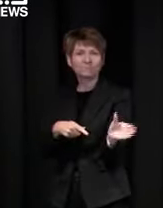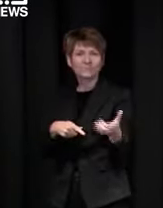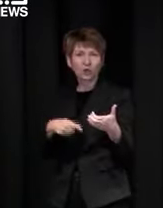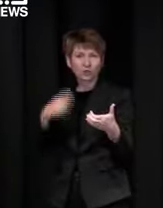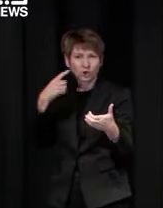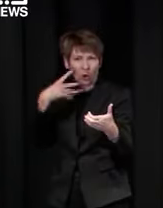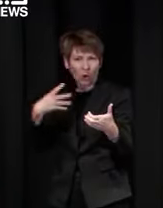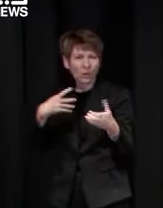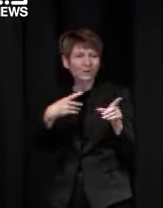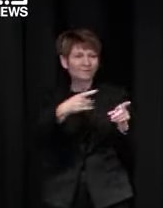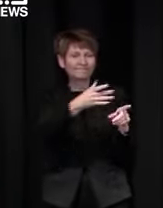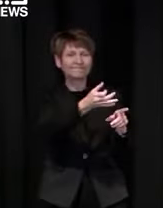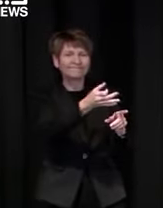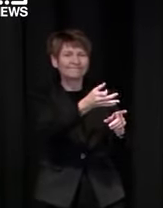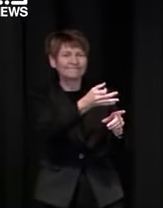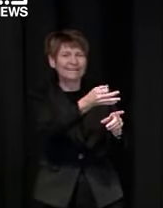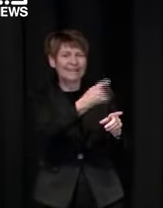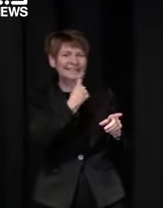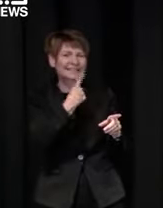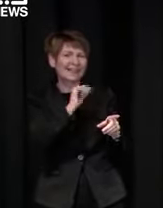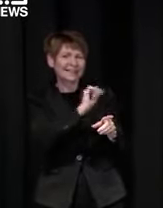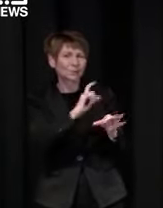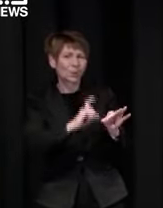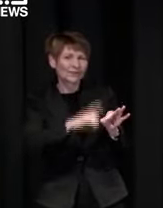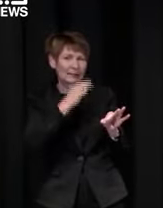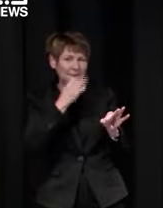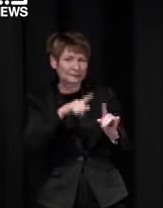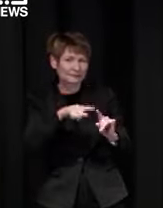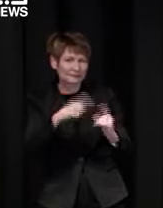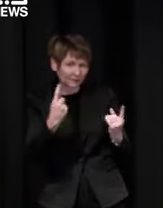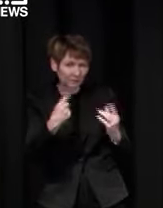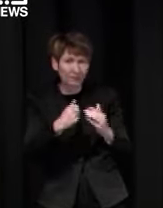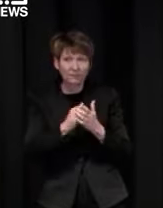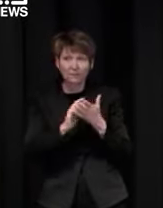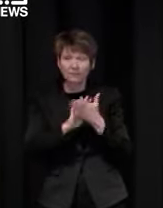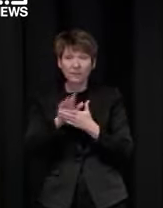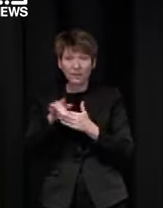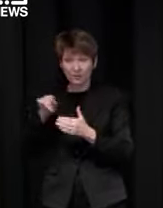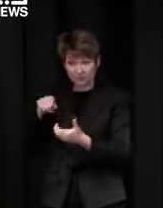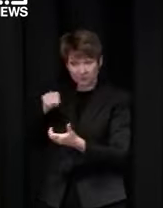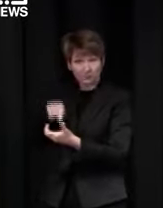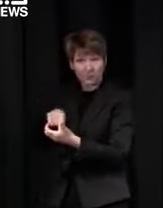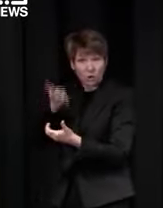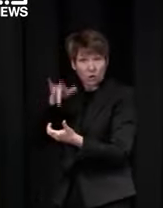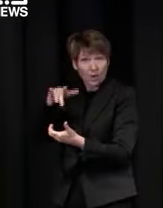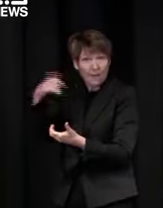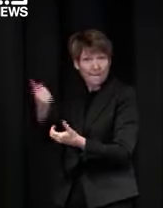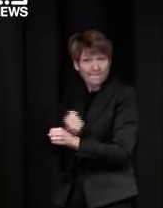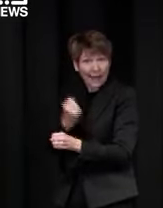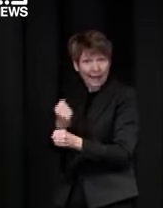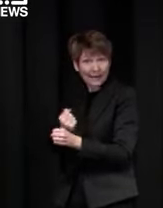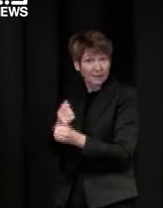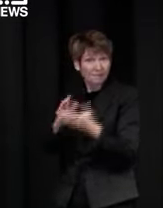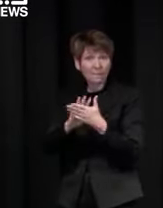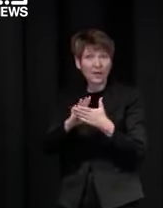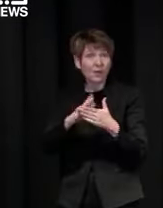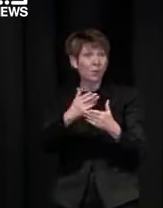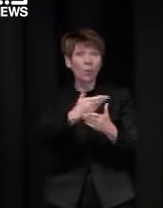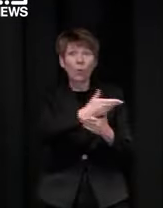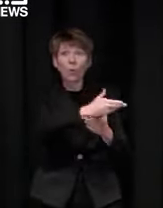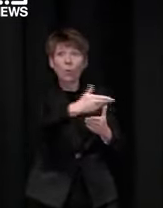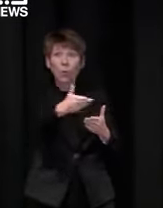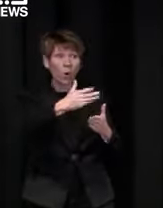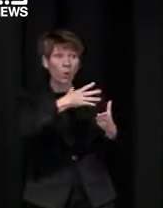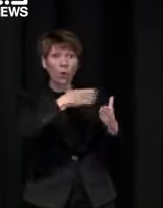the better question would be if it's not ready in time will that in any way or shape or form impact the number of people allowed in venues if there's not a verifiable